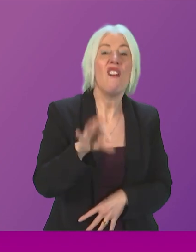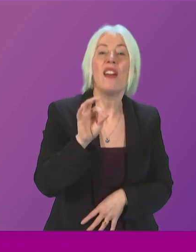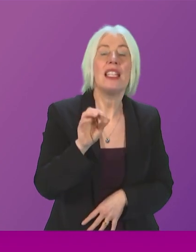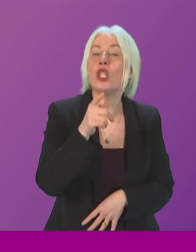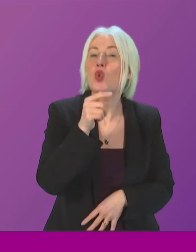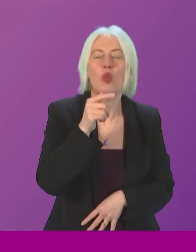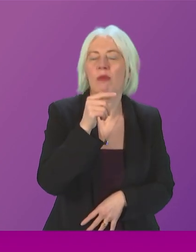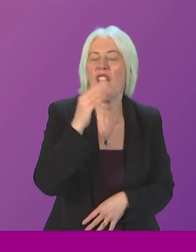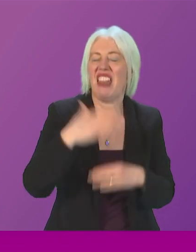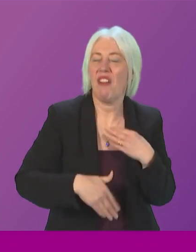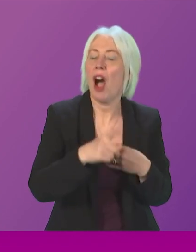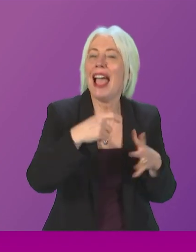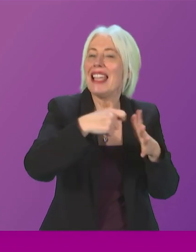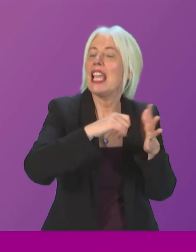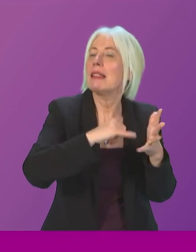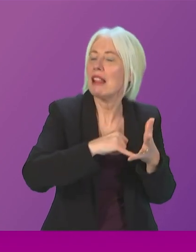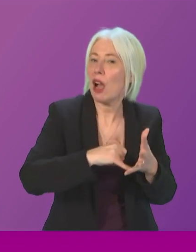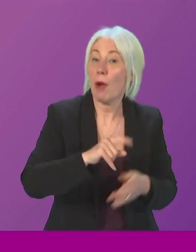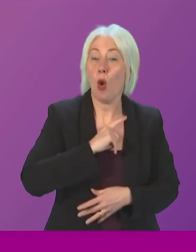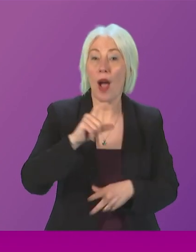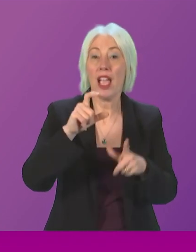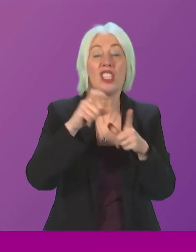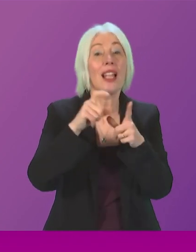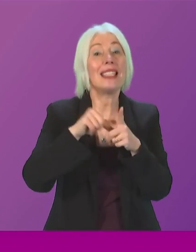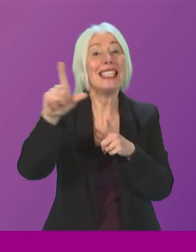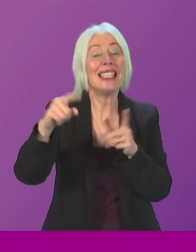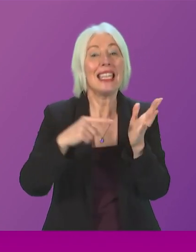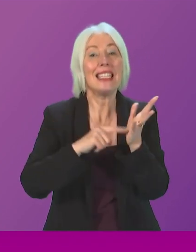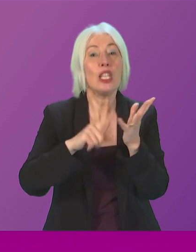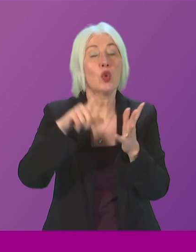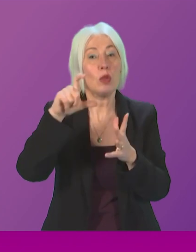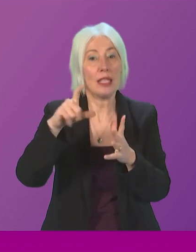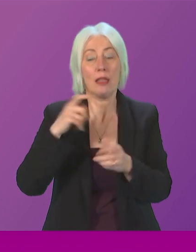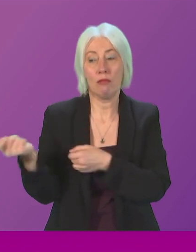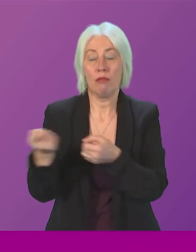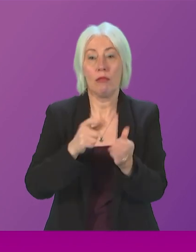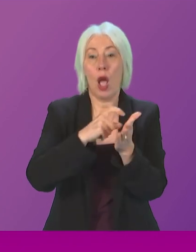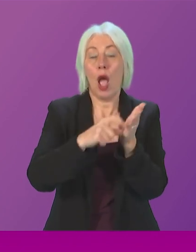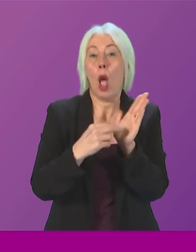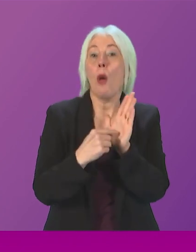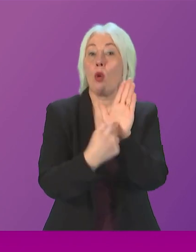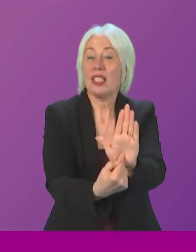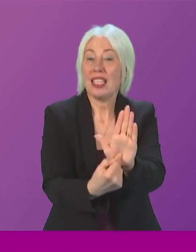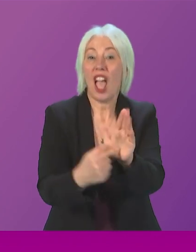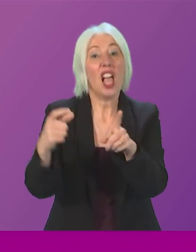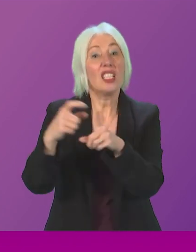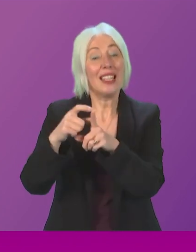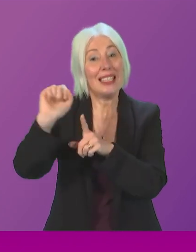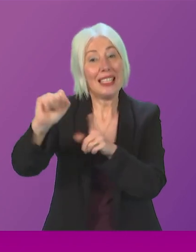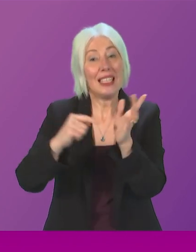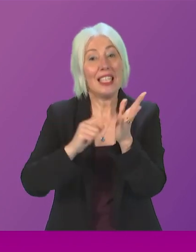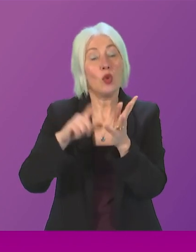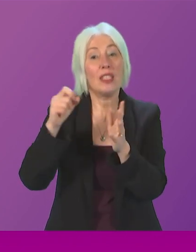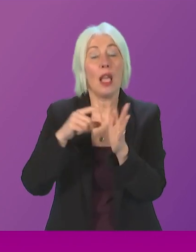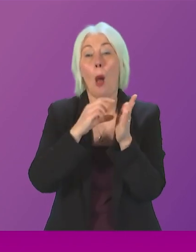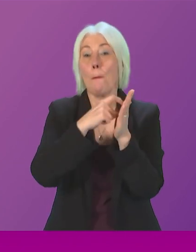was Keir Starmer and of course the Dundee TUC brought forward a motion the Dundee TUC brought forward a